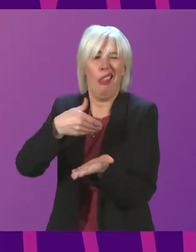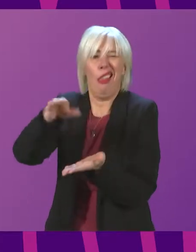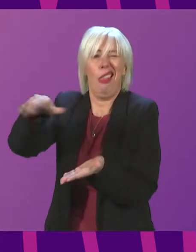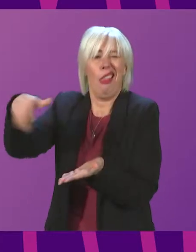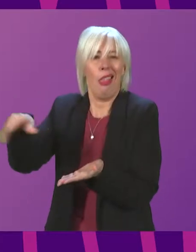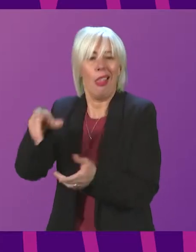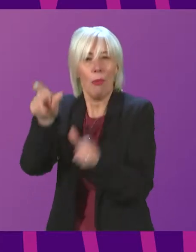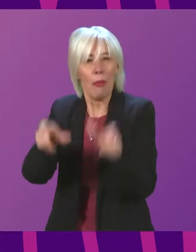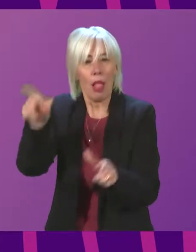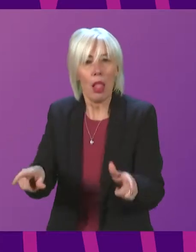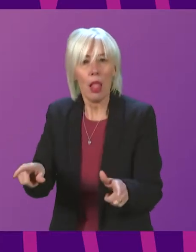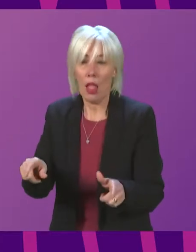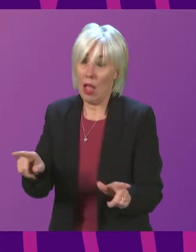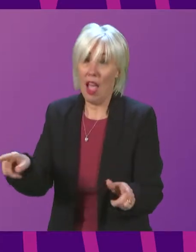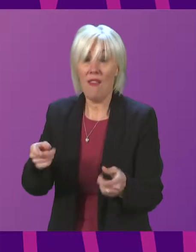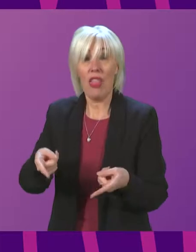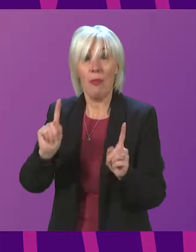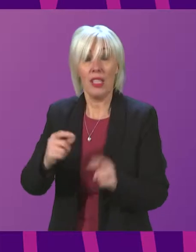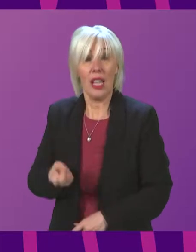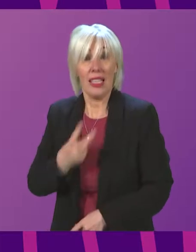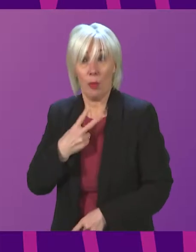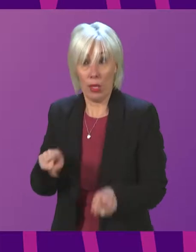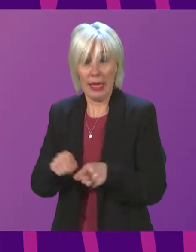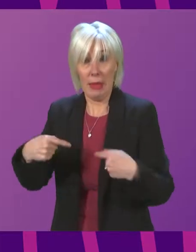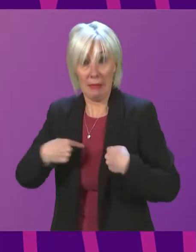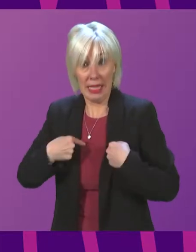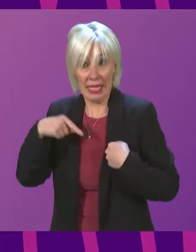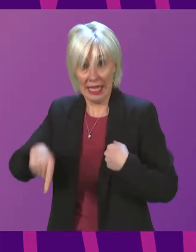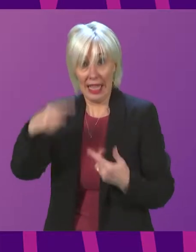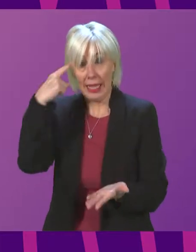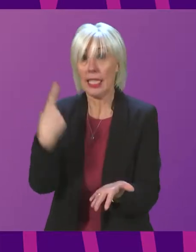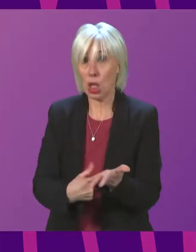is the minister as disappointed as I am at this decision? Minister.